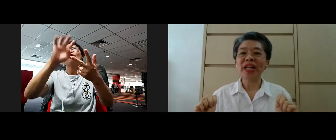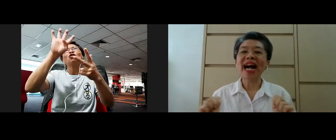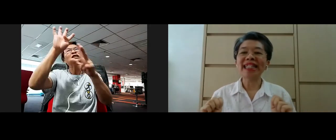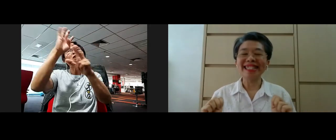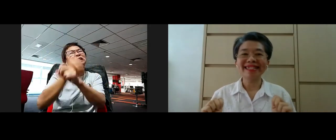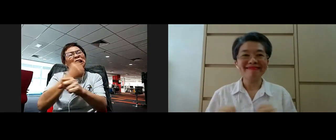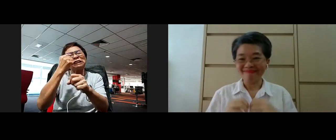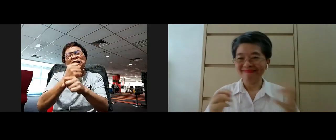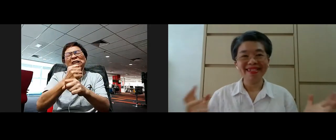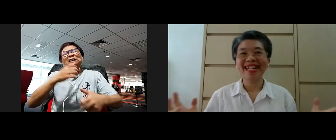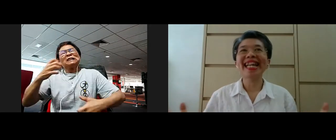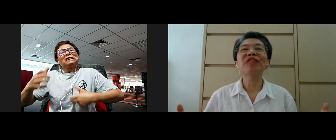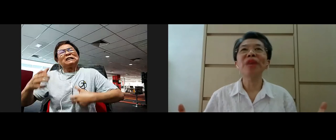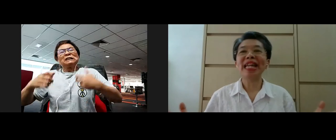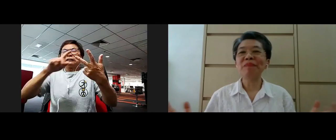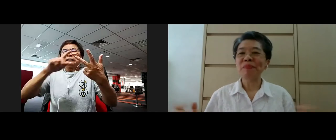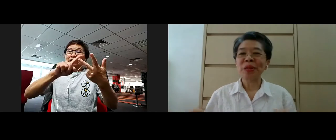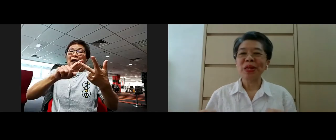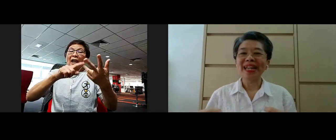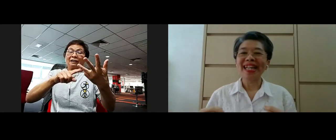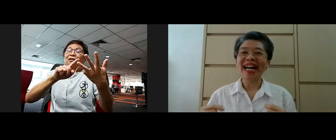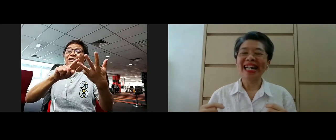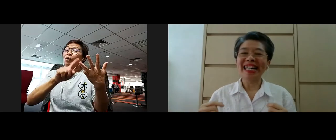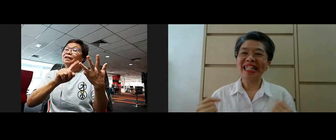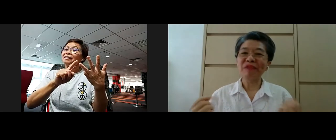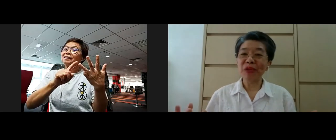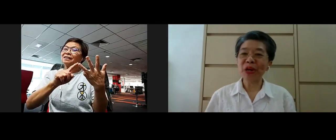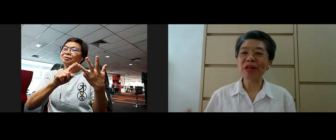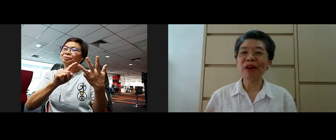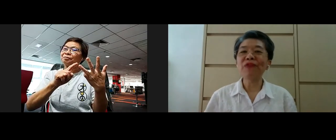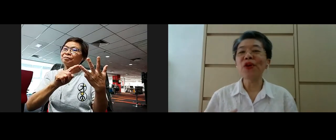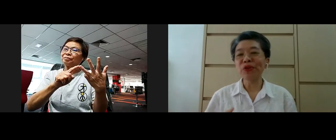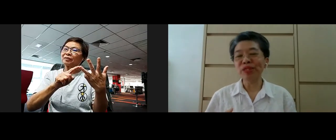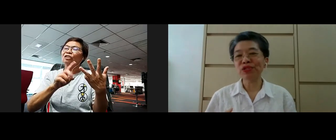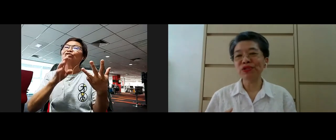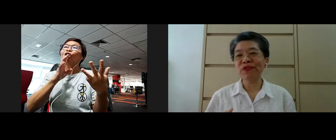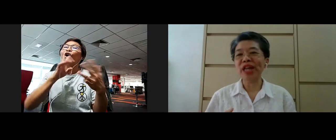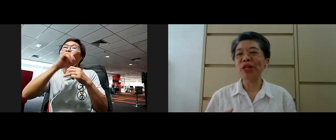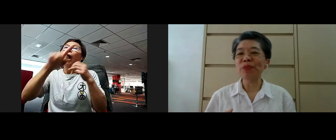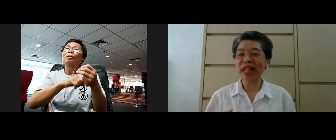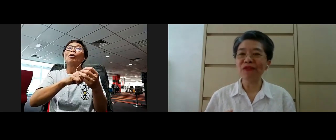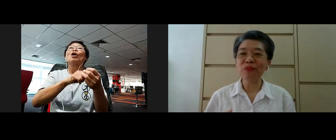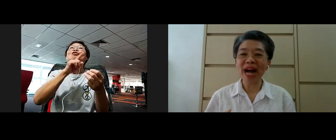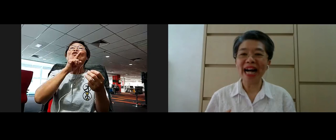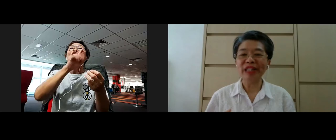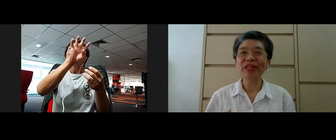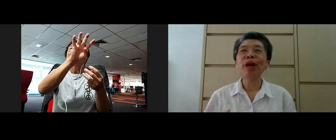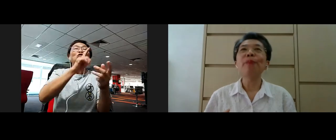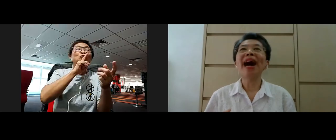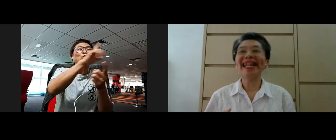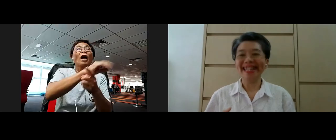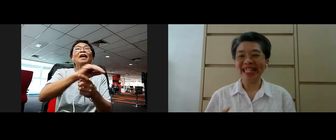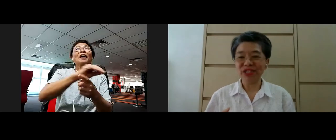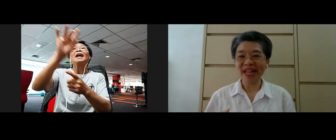we can't get away when we talk about four noble truths and the noble eight four path